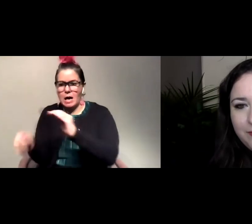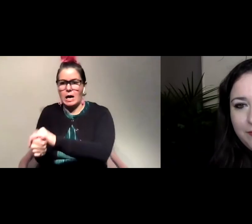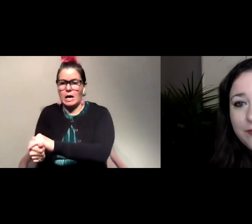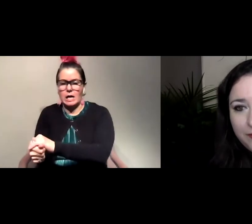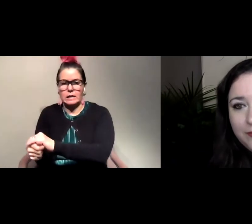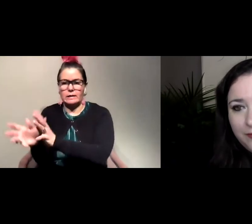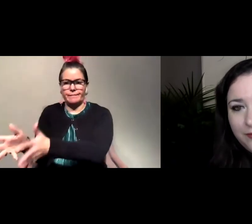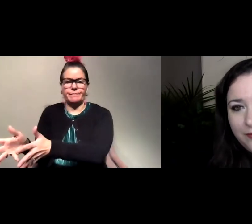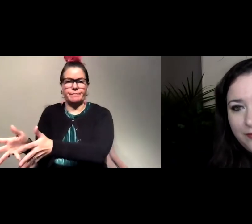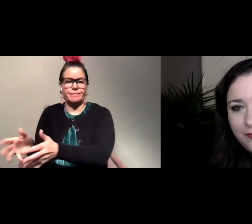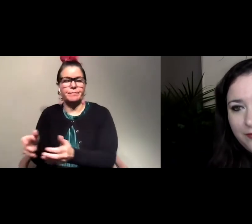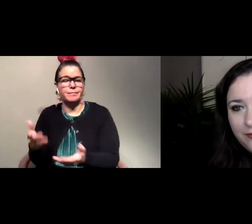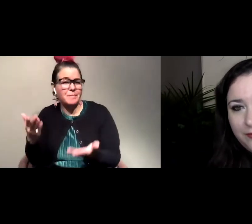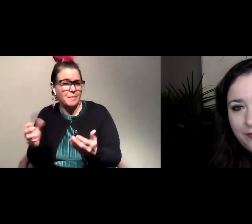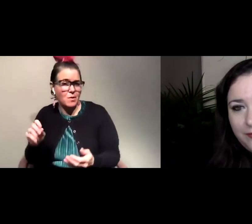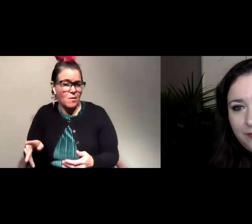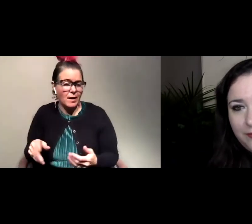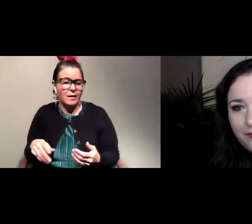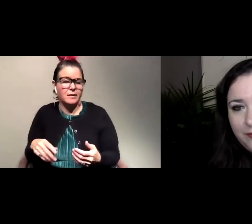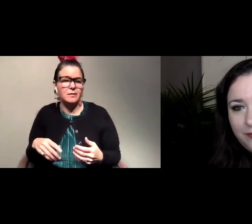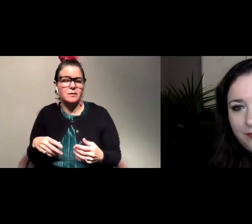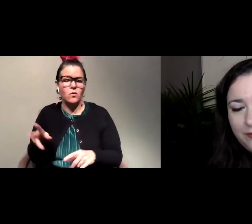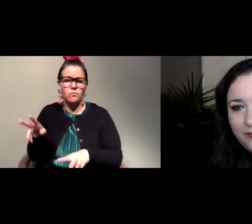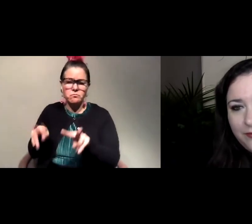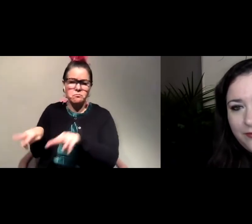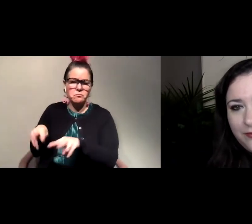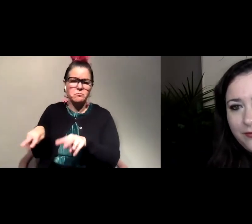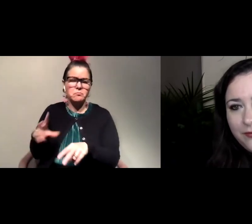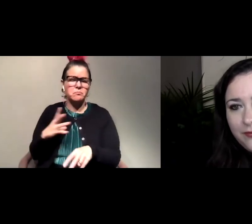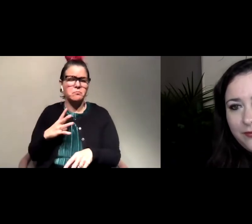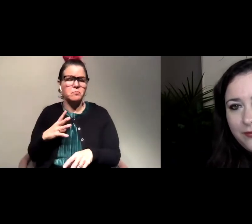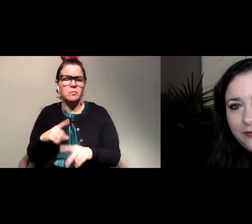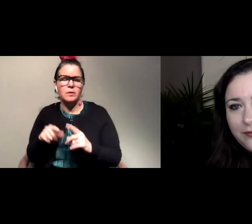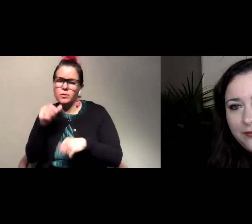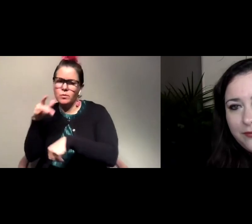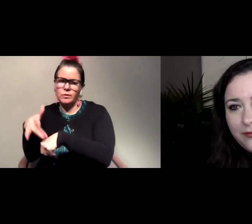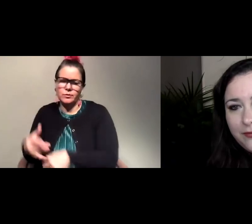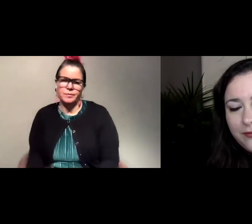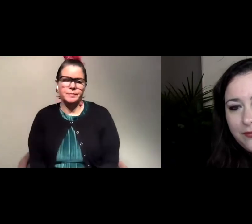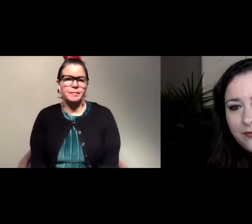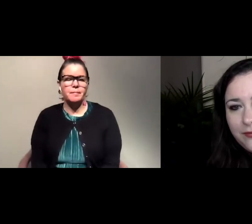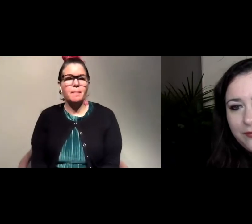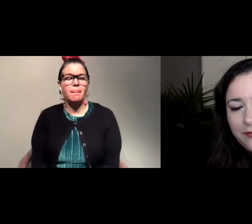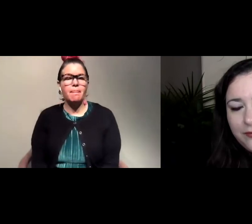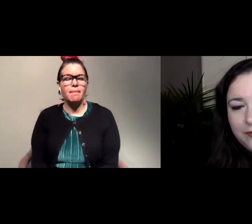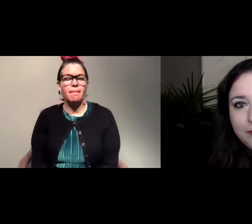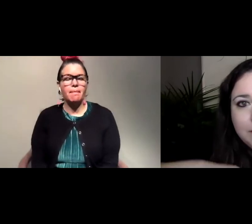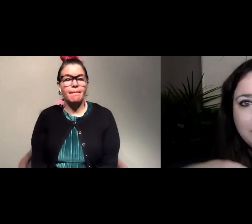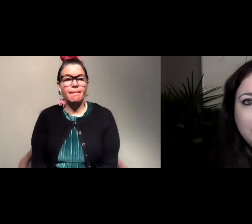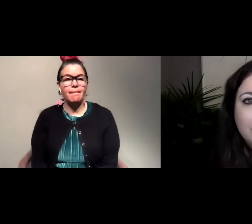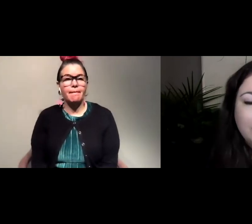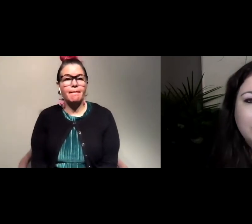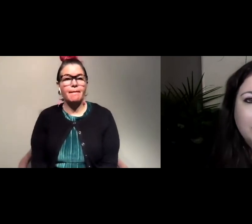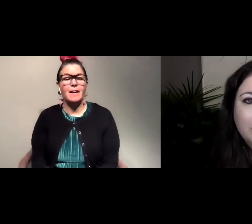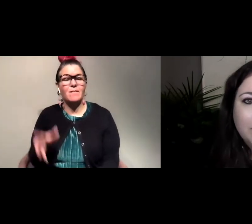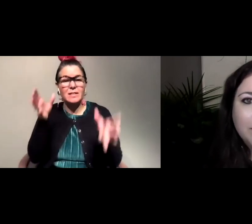so it might be okay so definitely keep an eye on it with deer I don't really